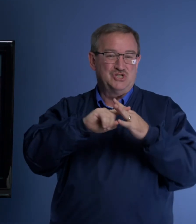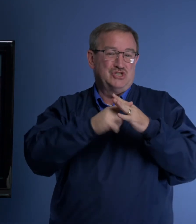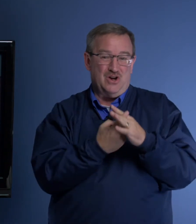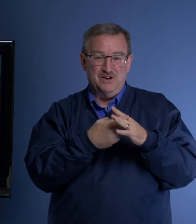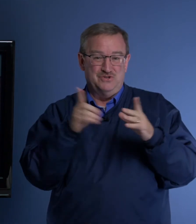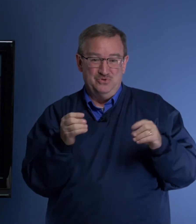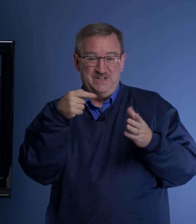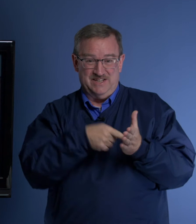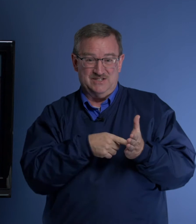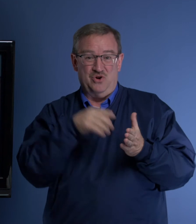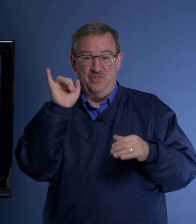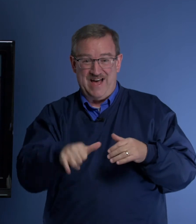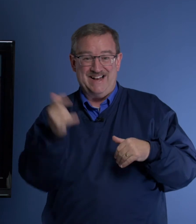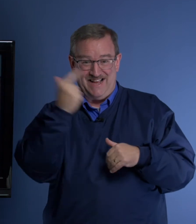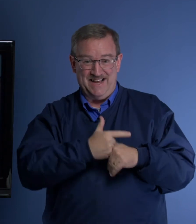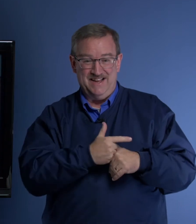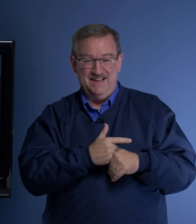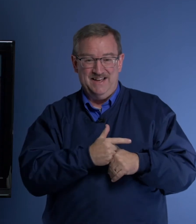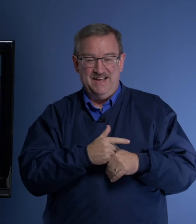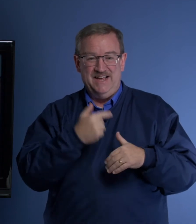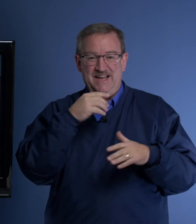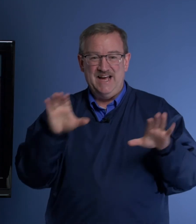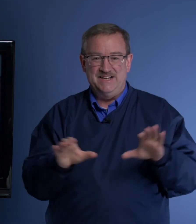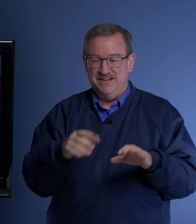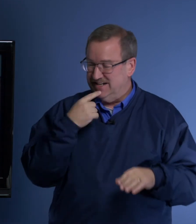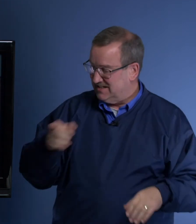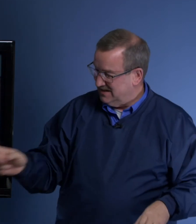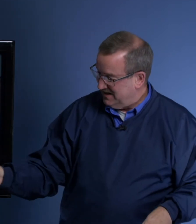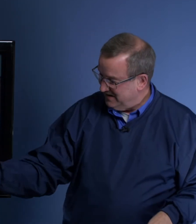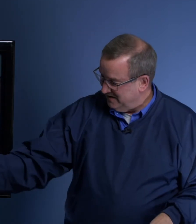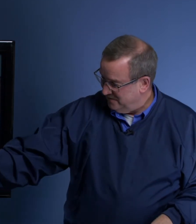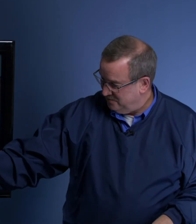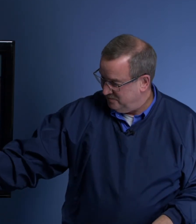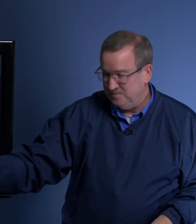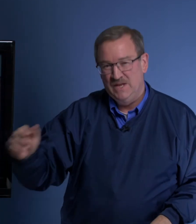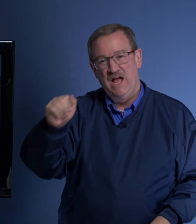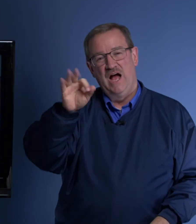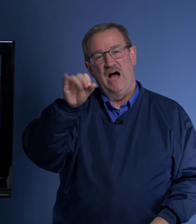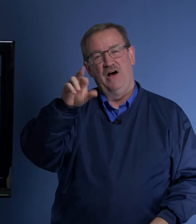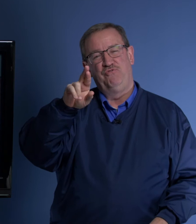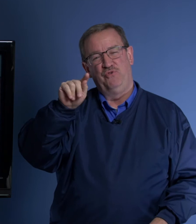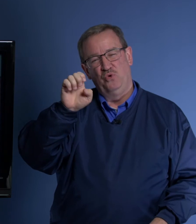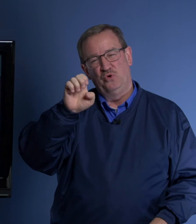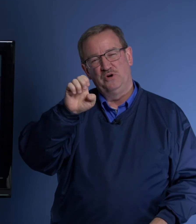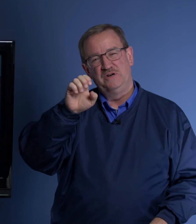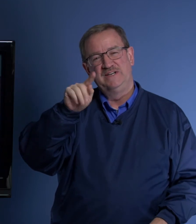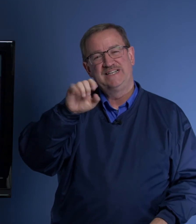start doing this on that day. He had done it. says here a four time.